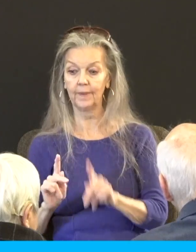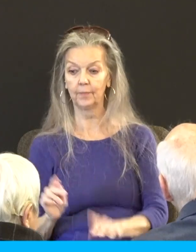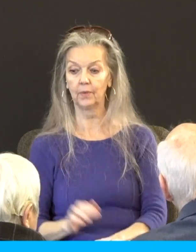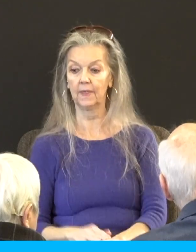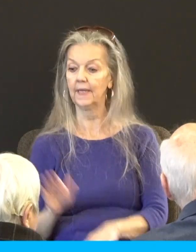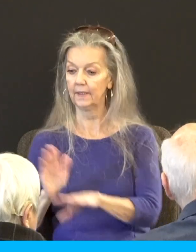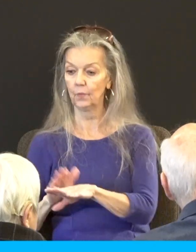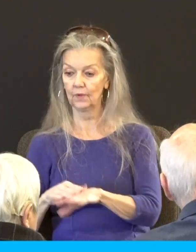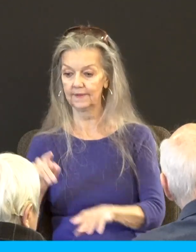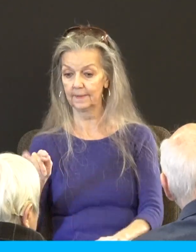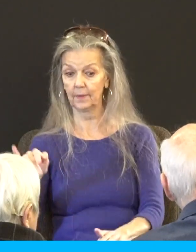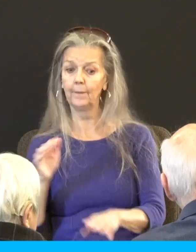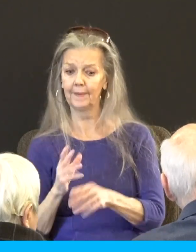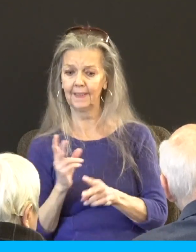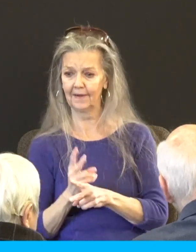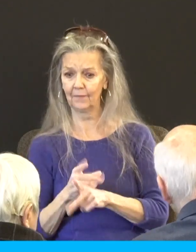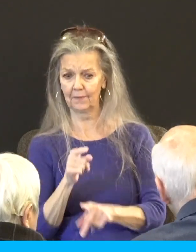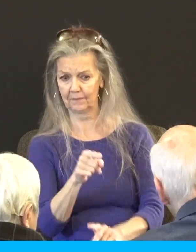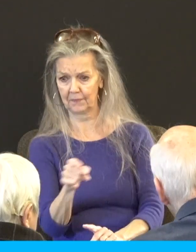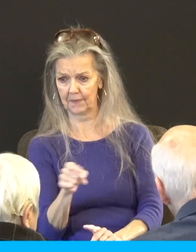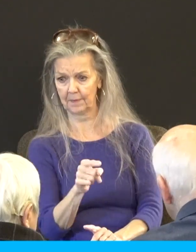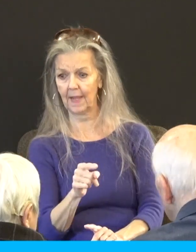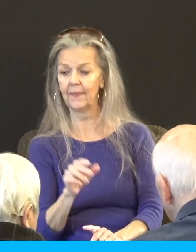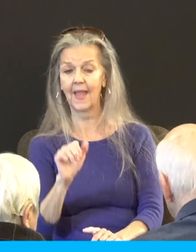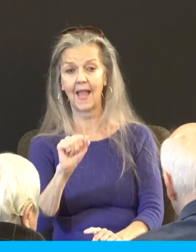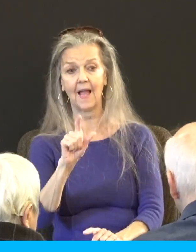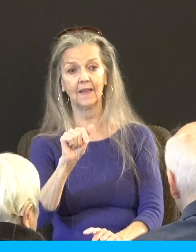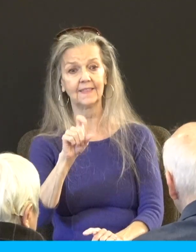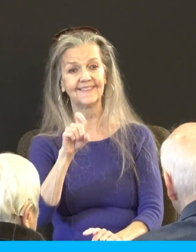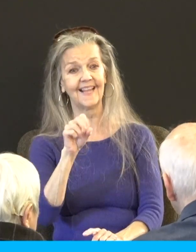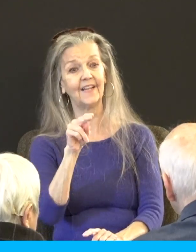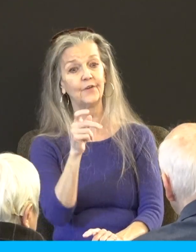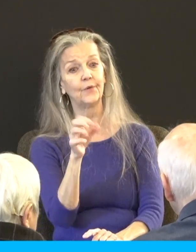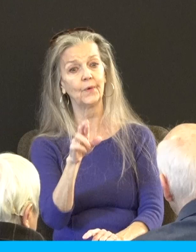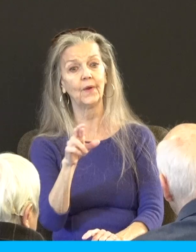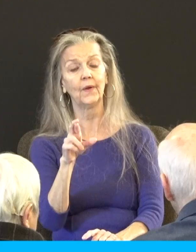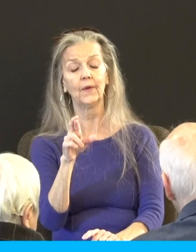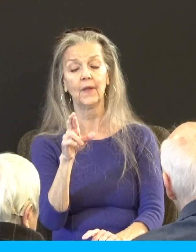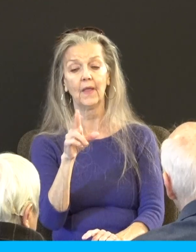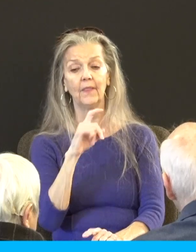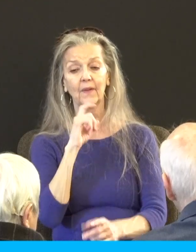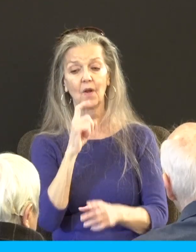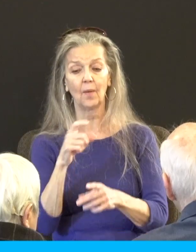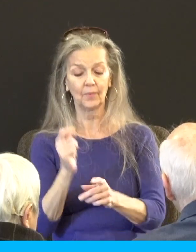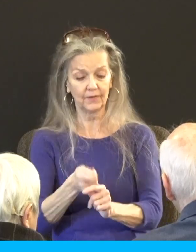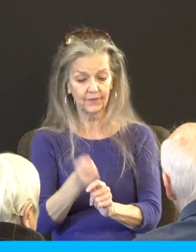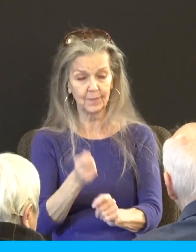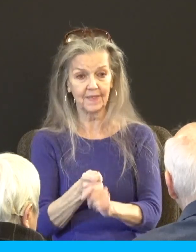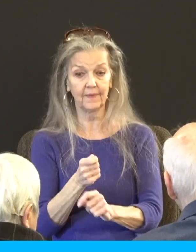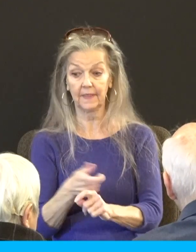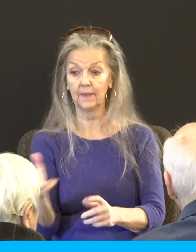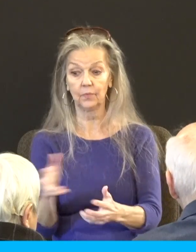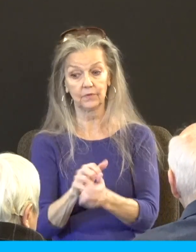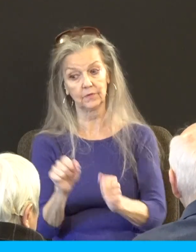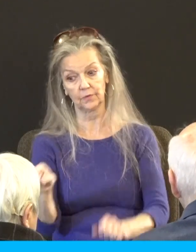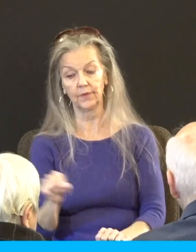watch out for Alexander the coppersmith man he'll mess you up so there's a place where he'll name names but in this case with someone who takes a